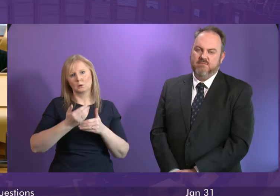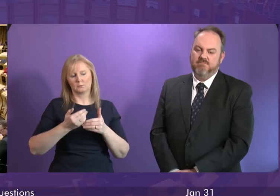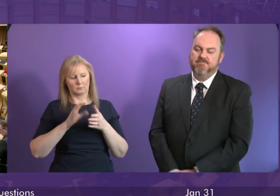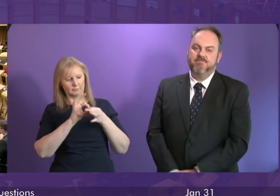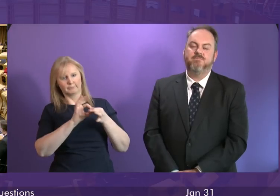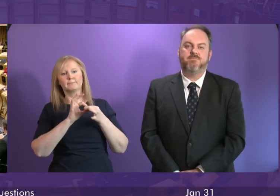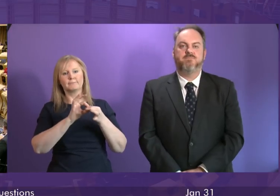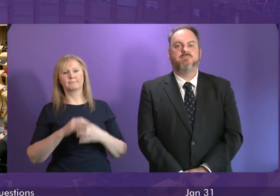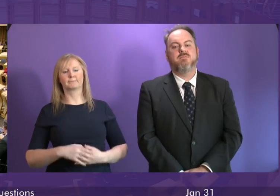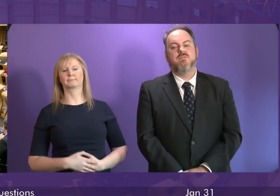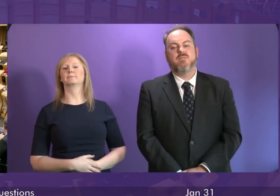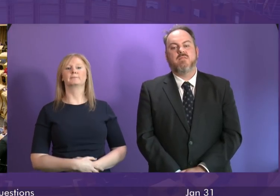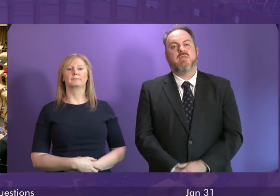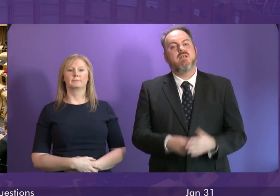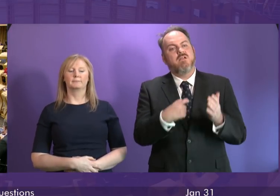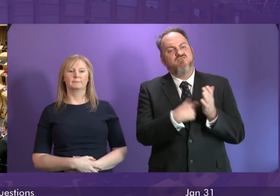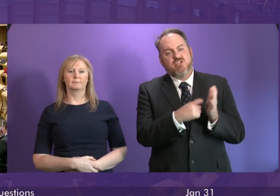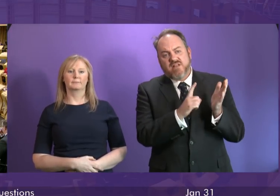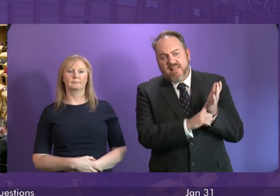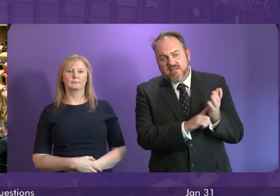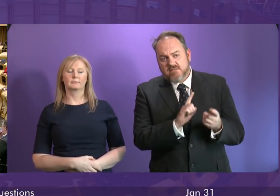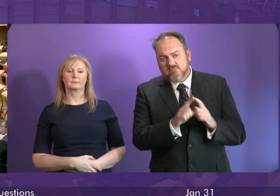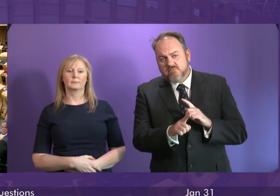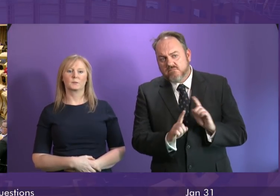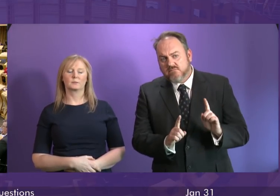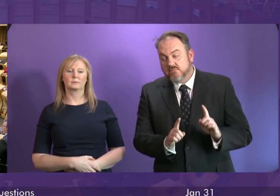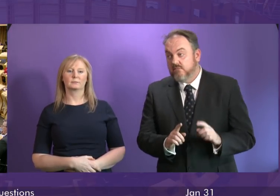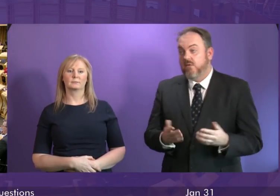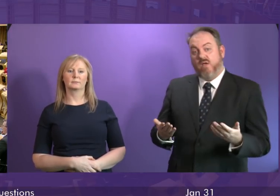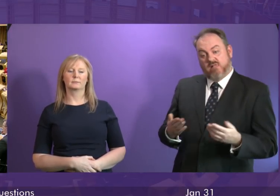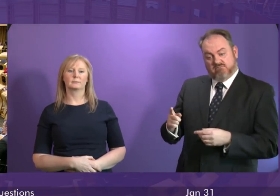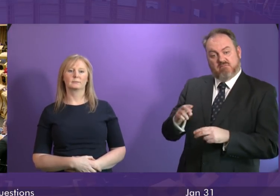as Shelter Richard Leonard Well the First Minister